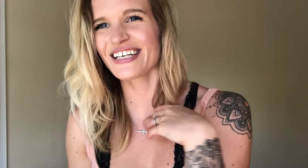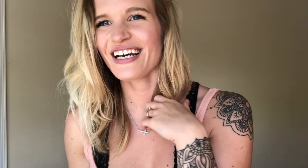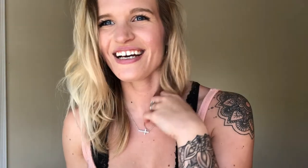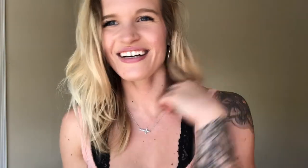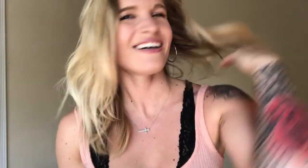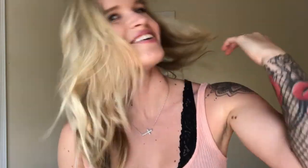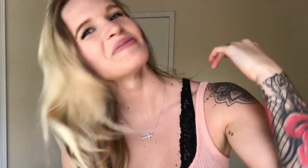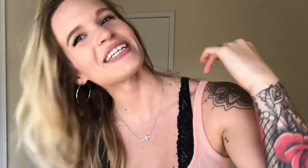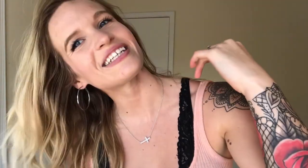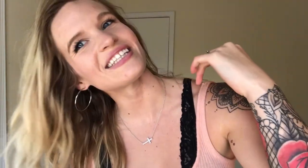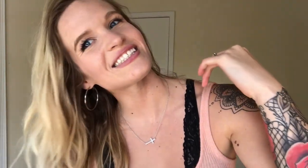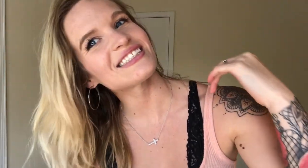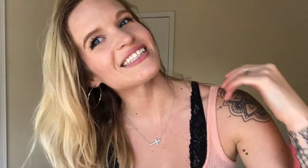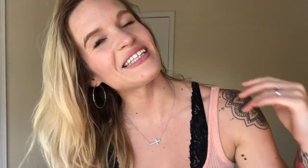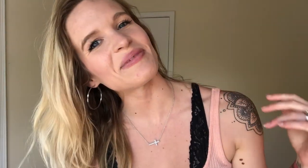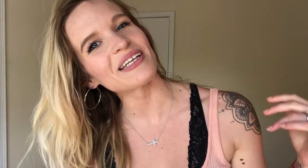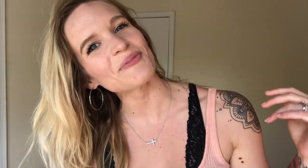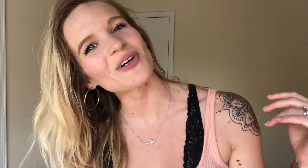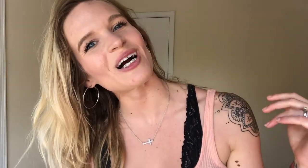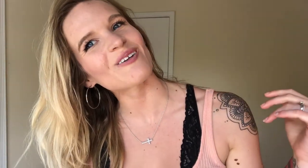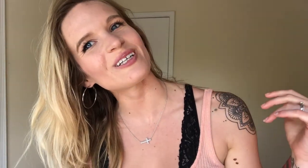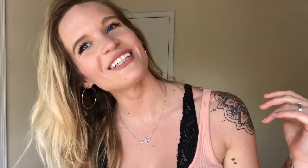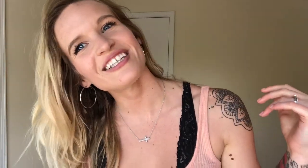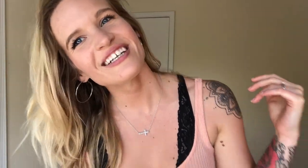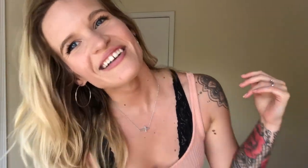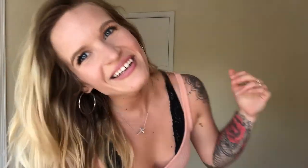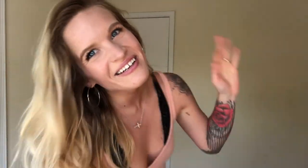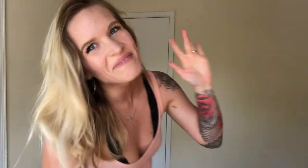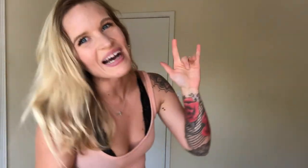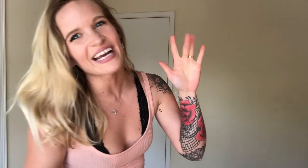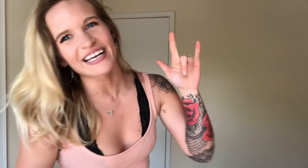Oh my goodness. This is keep getting more awkward. Bye guys.